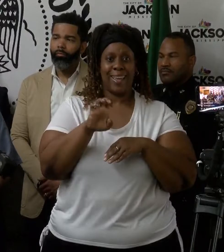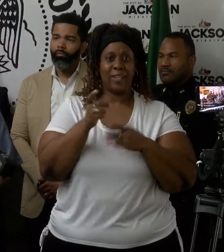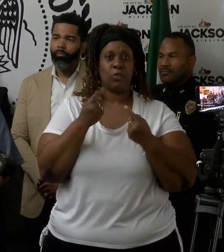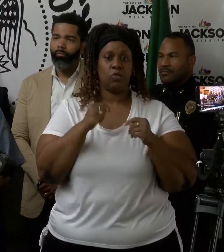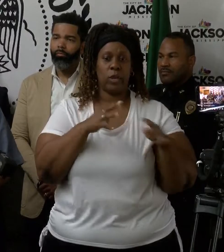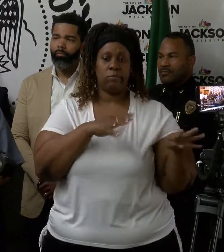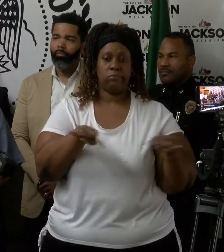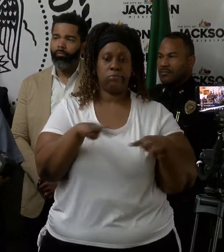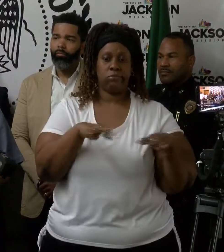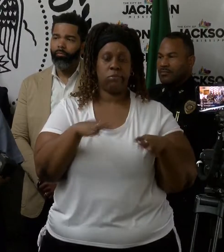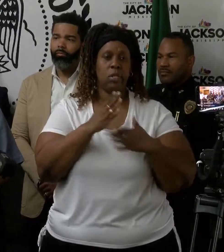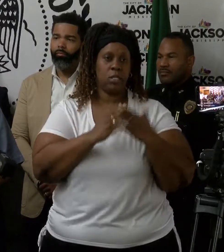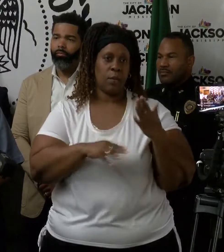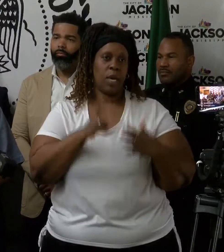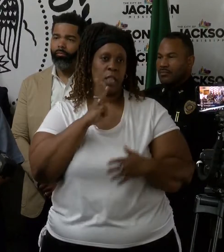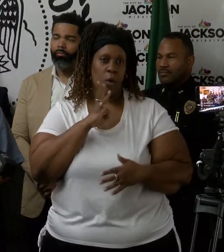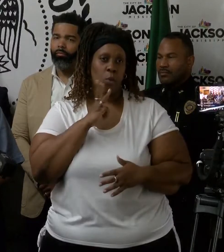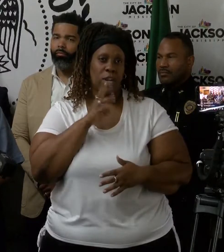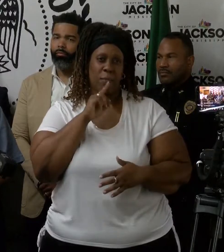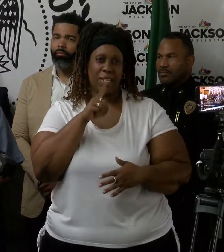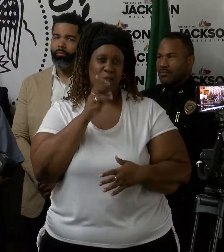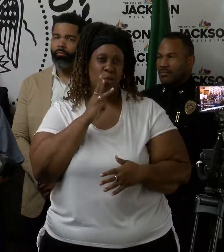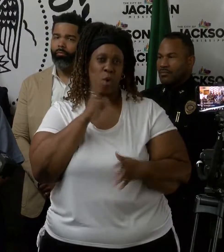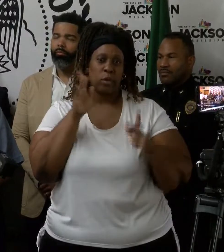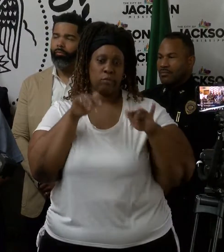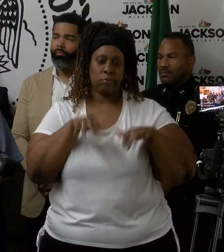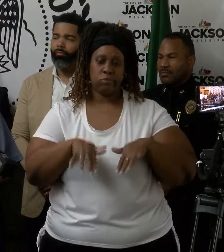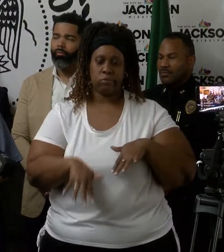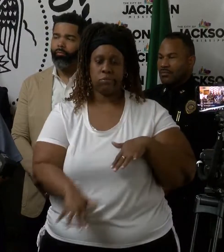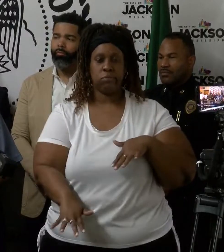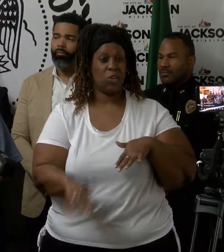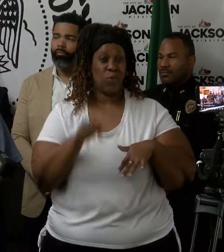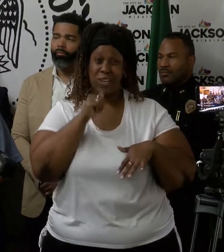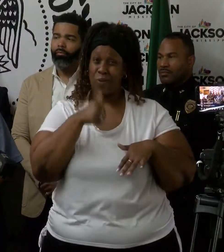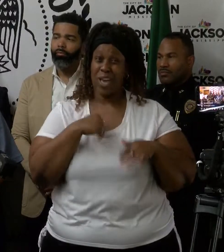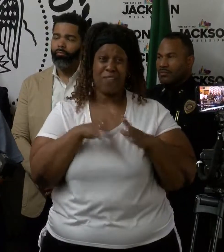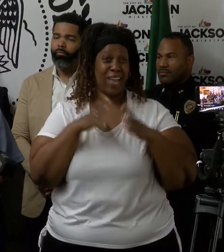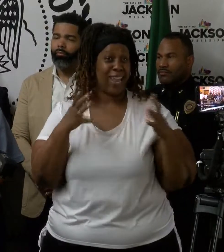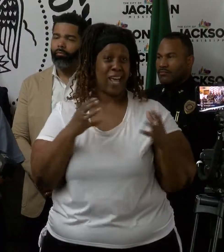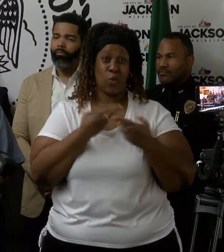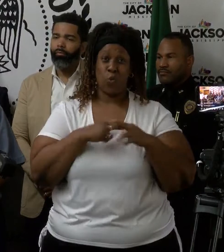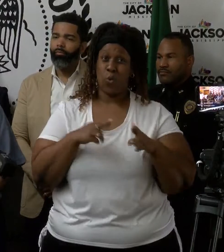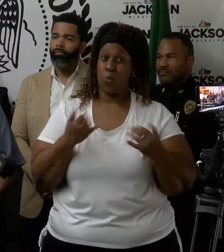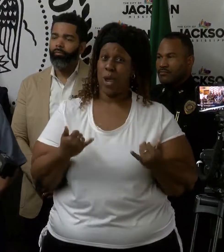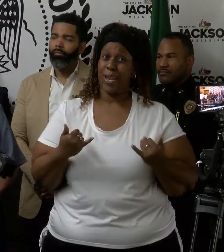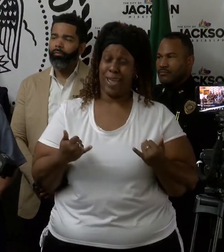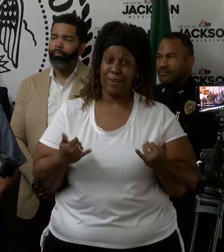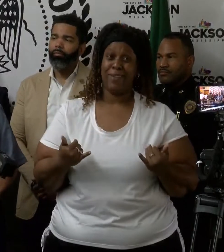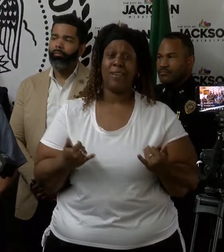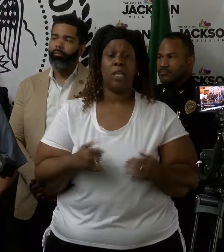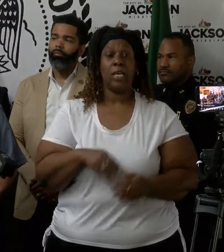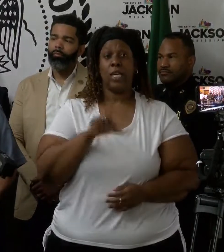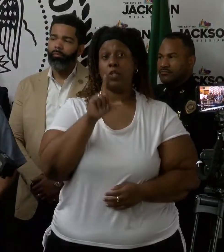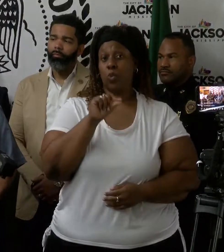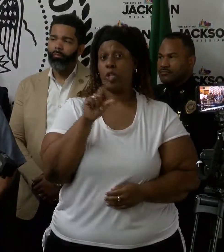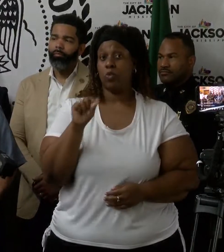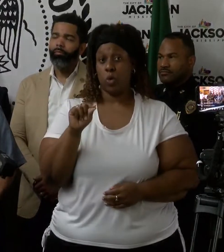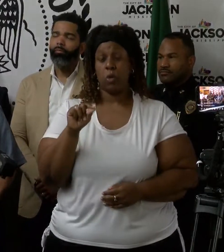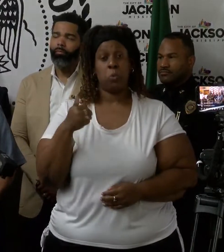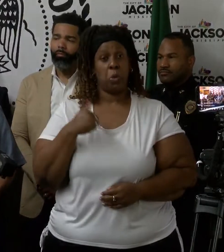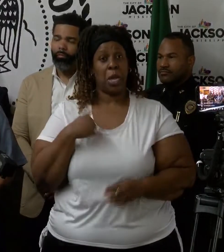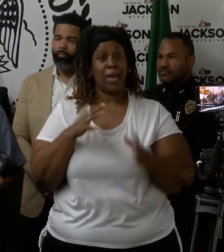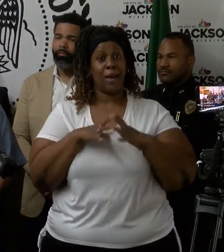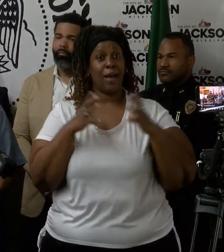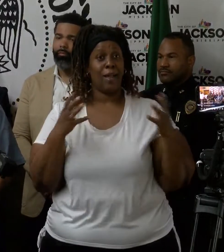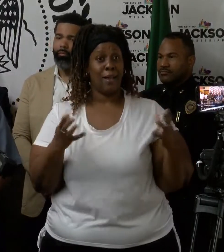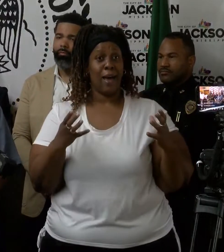attenuate peak flows downstream. We don't have much capacity this time around. In 2020, we did have a